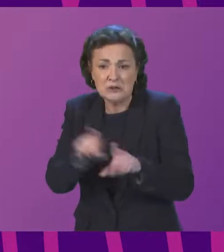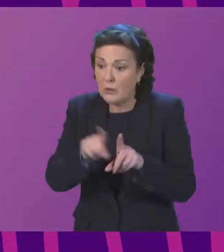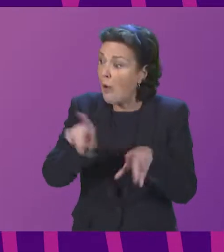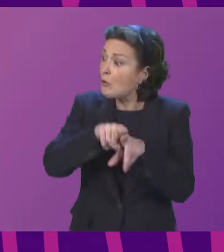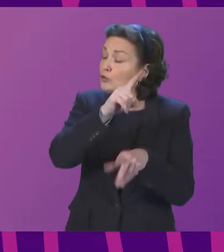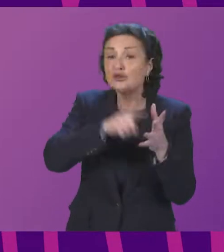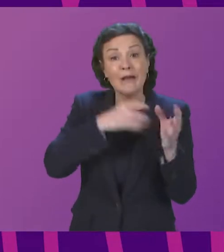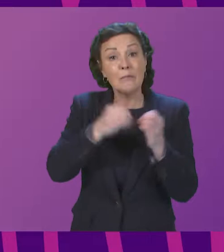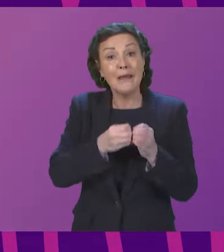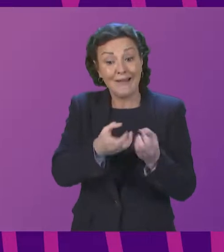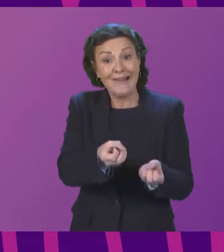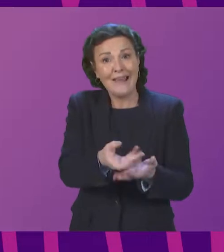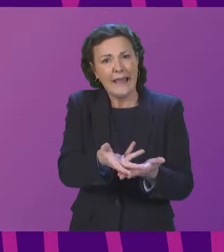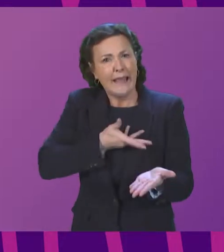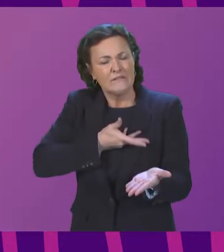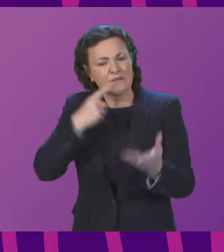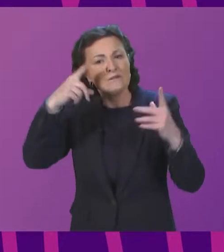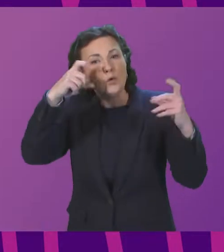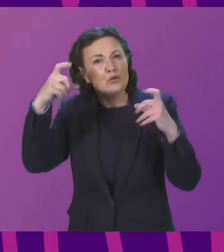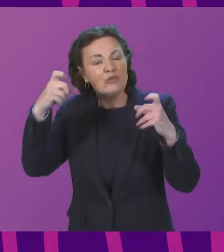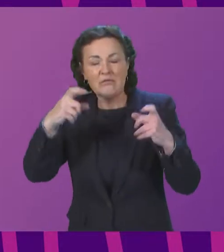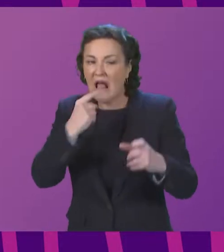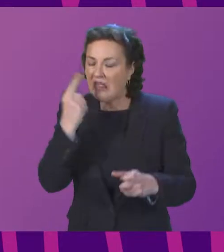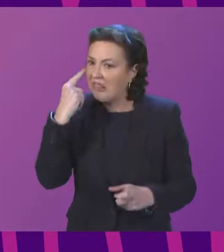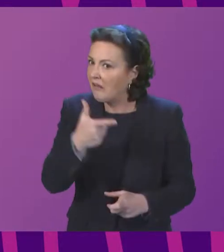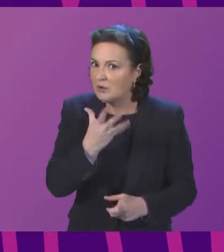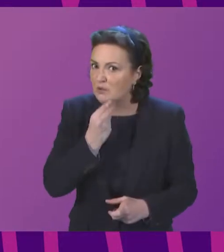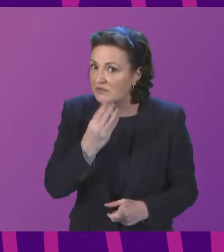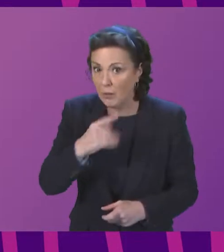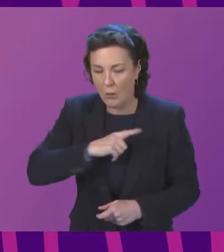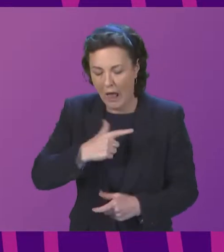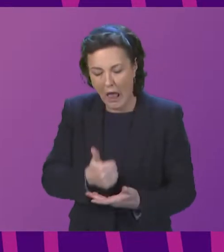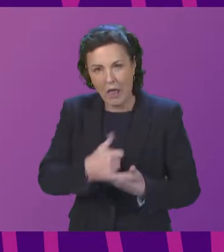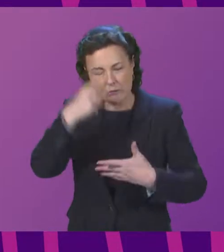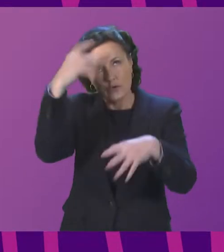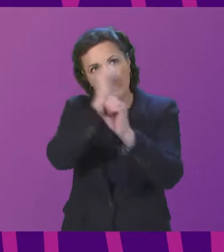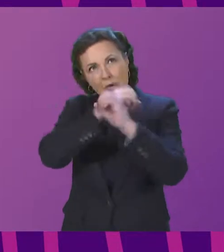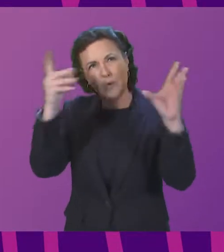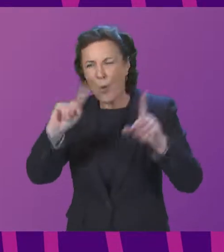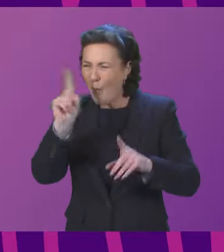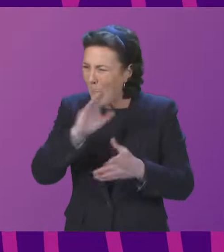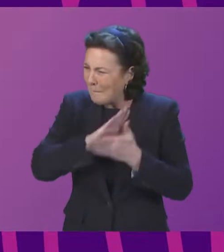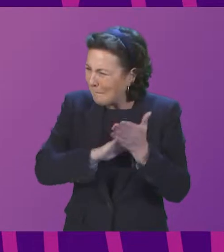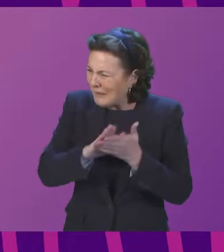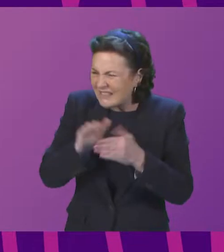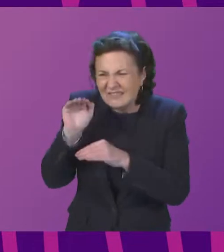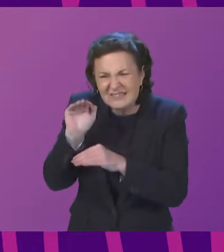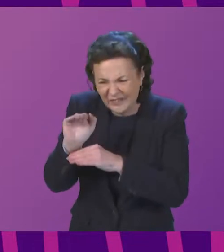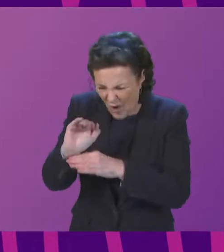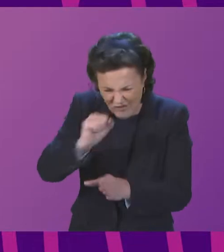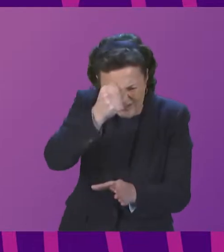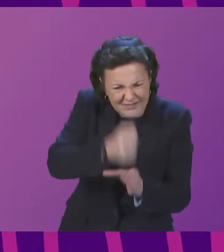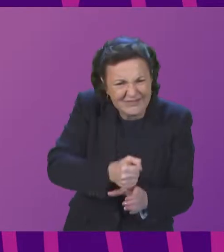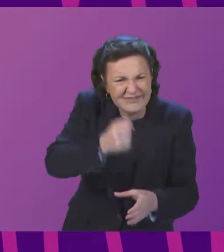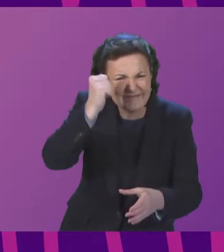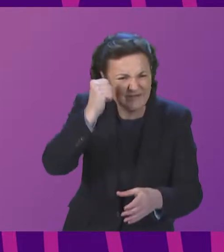illustrating what invasion can look like. I'm very happy for the cabinet secretary's sight of these before we uh he comes to give